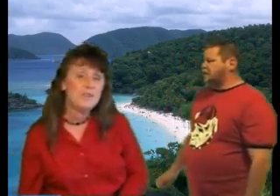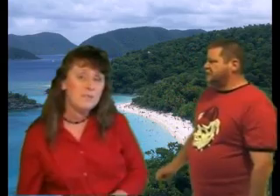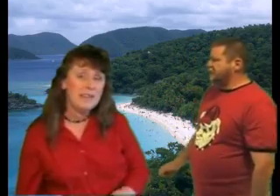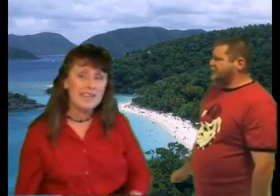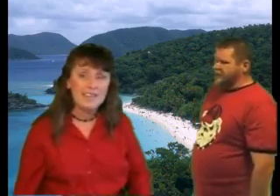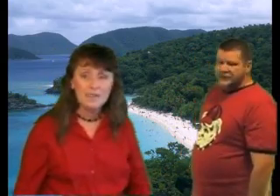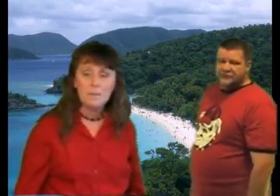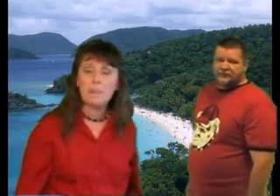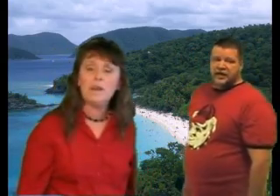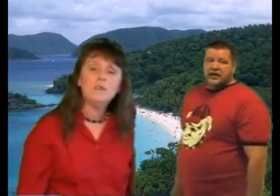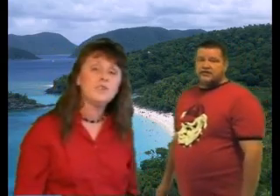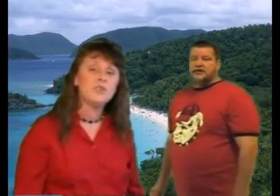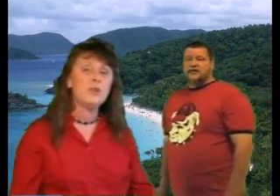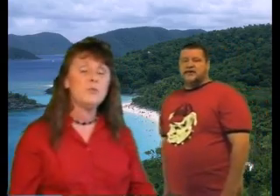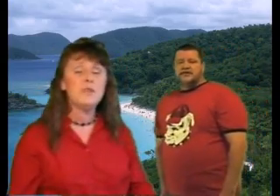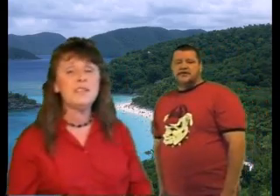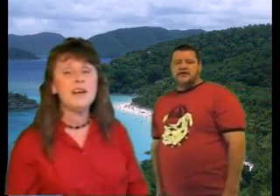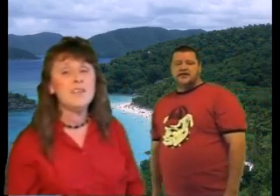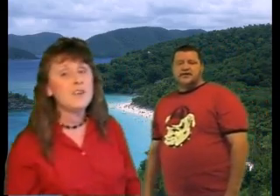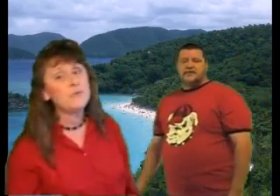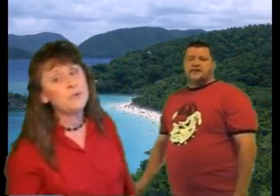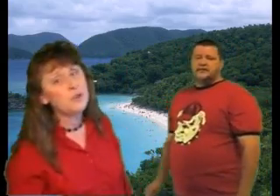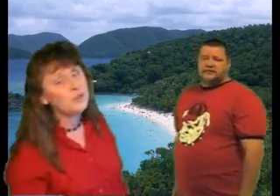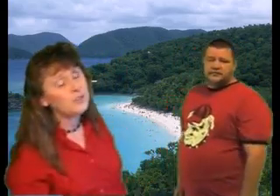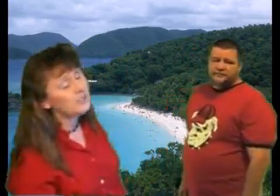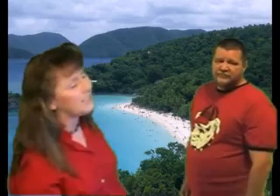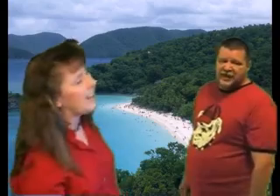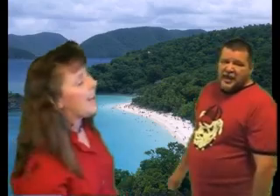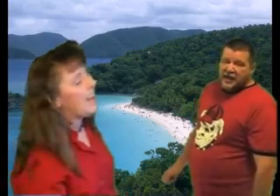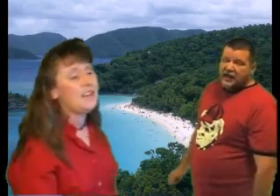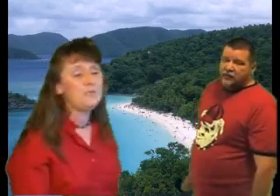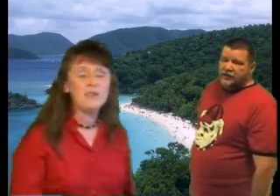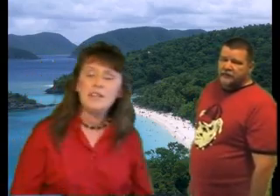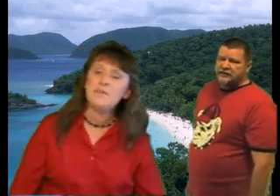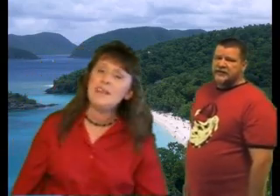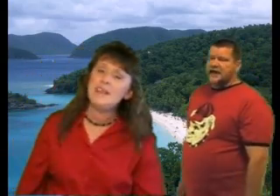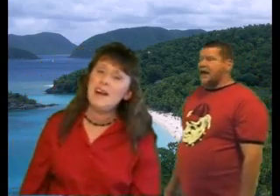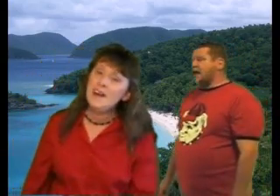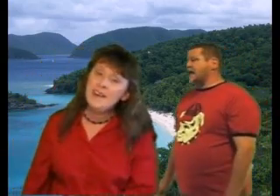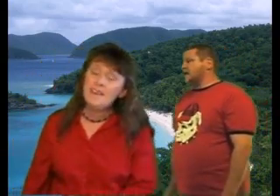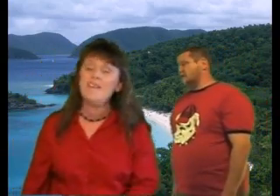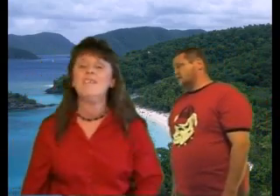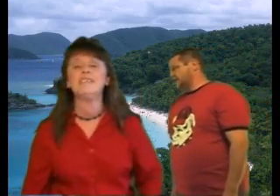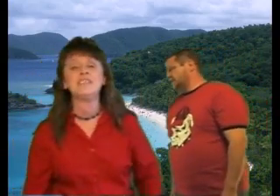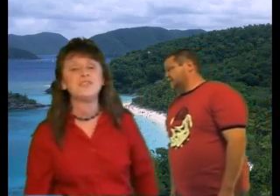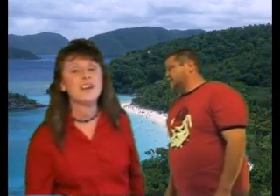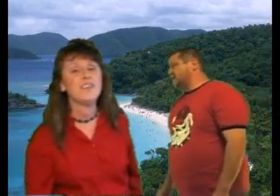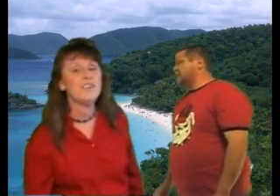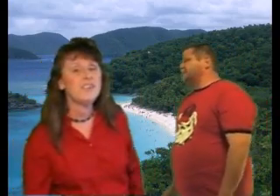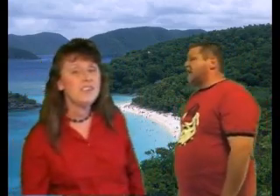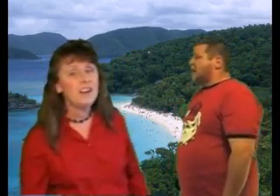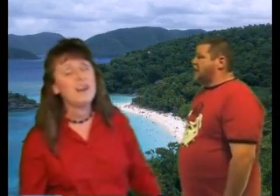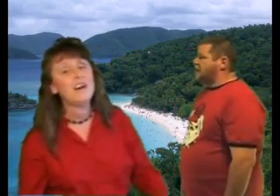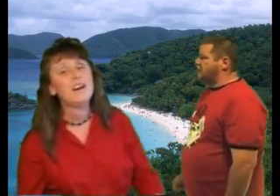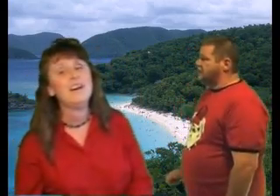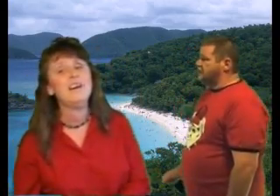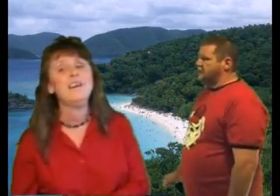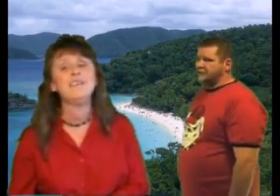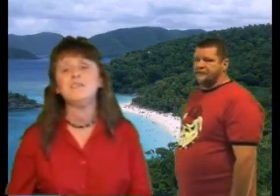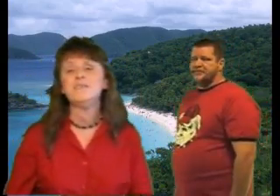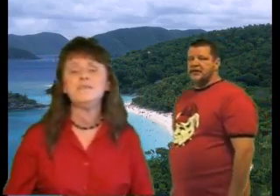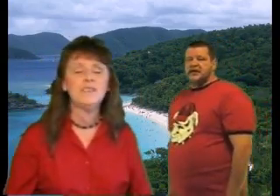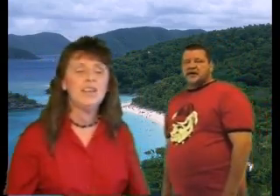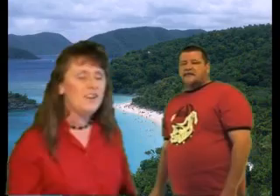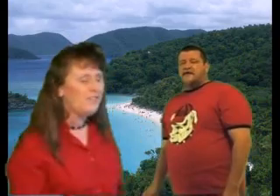away with me, to another world And we rely on each other, uh